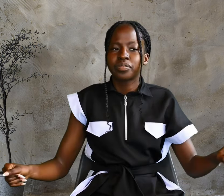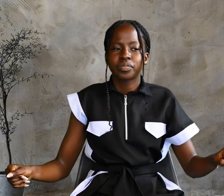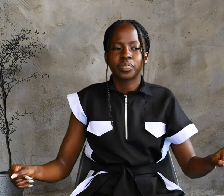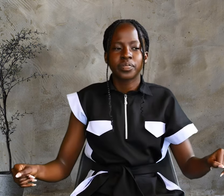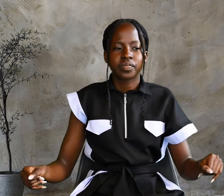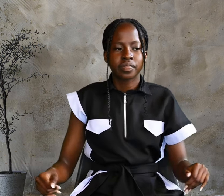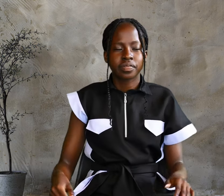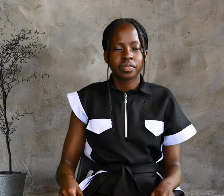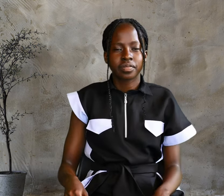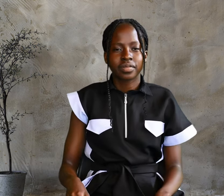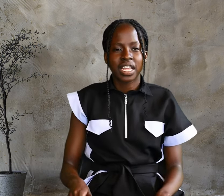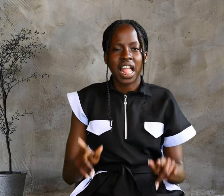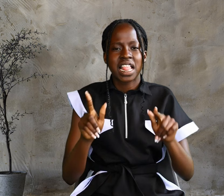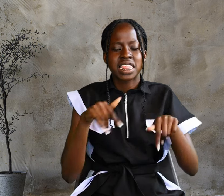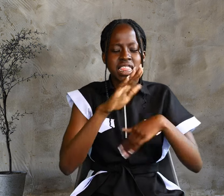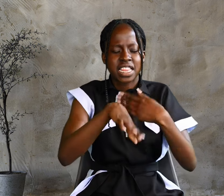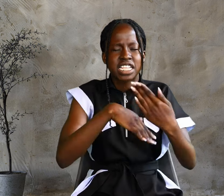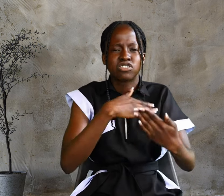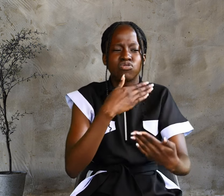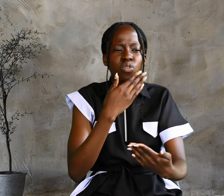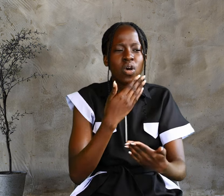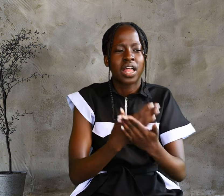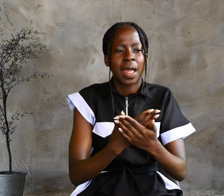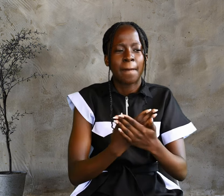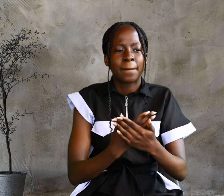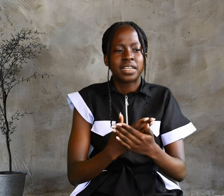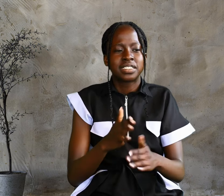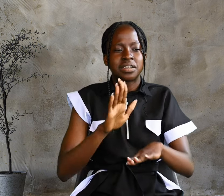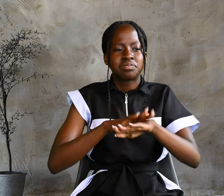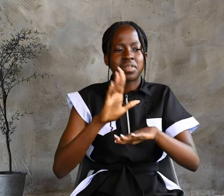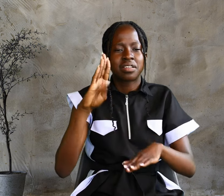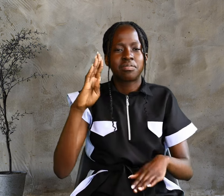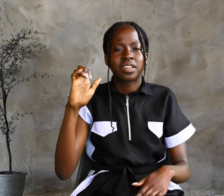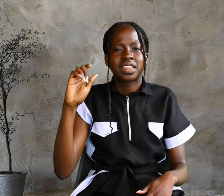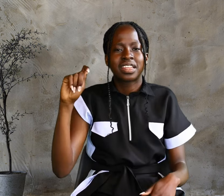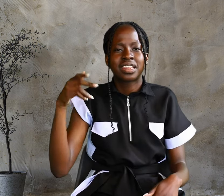to untie. This all happened at Bethany.